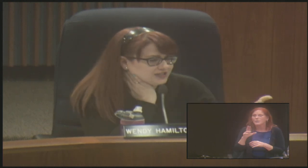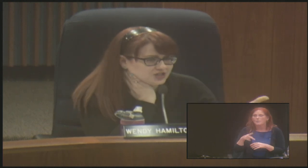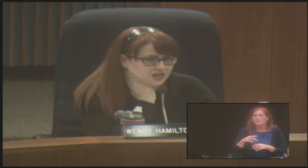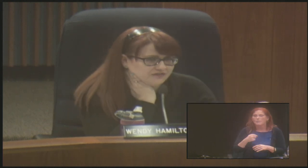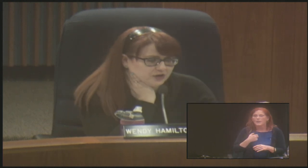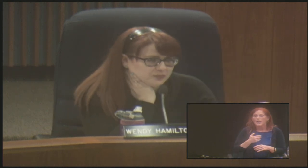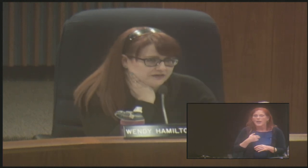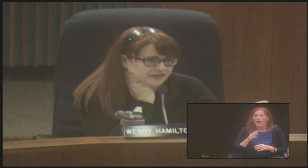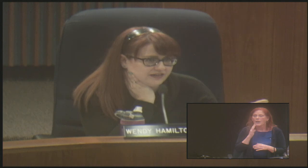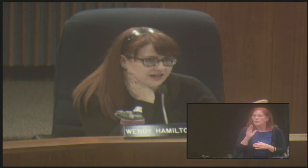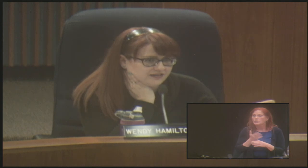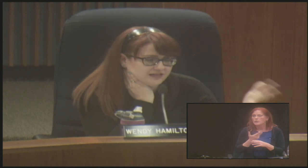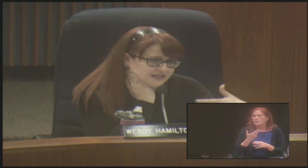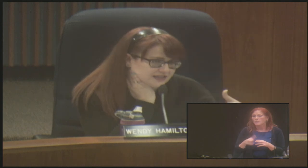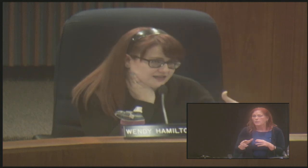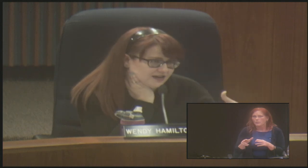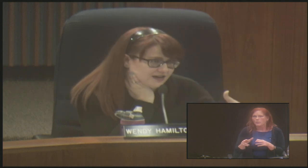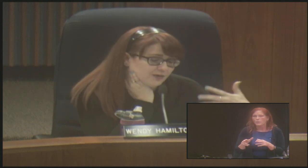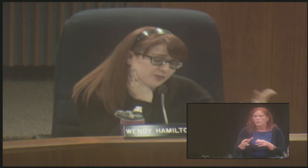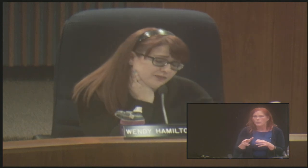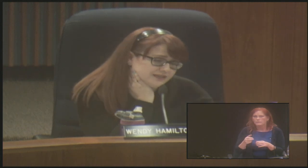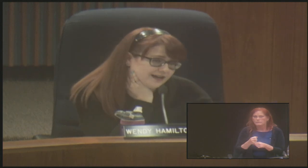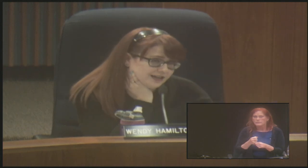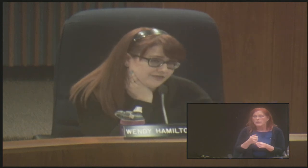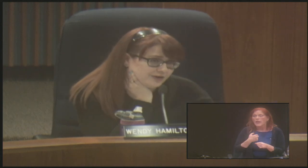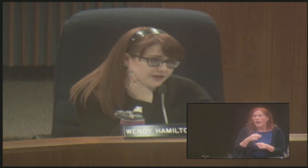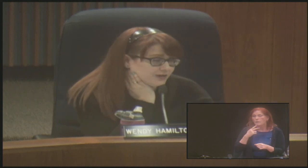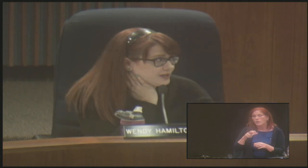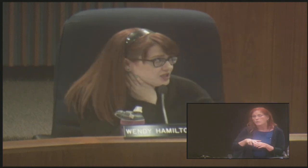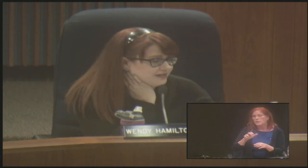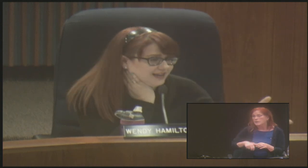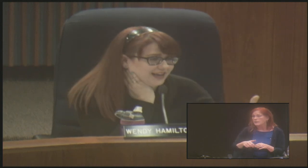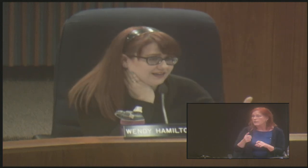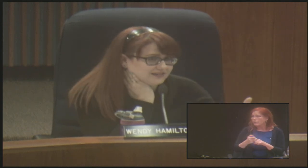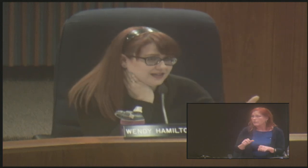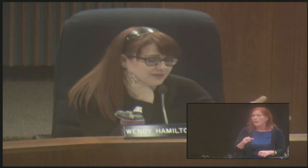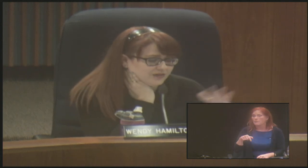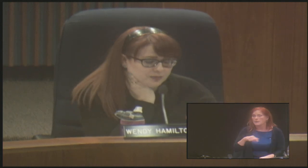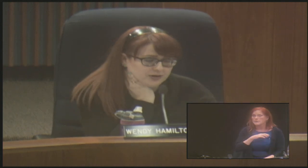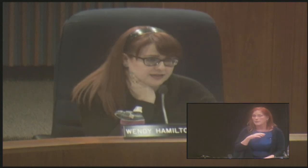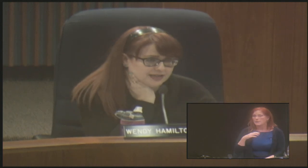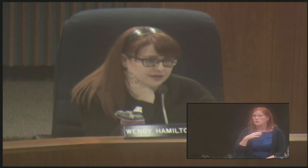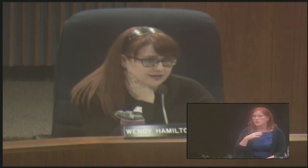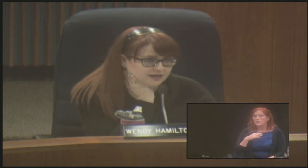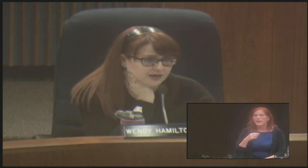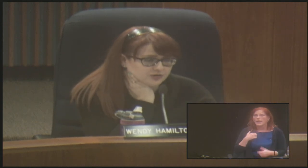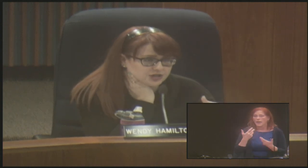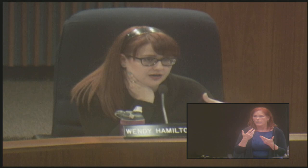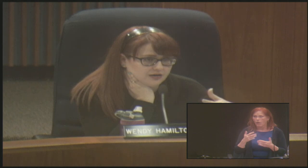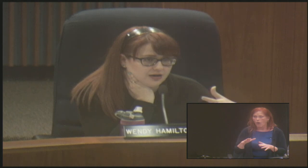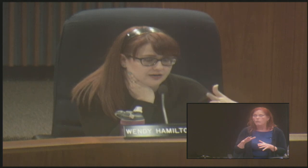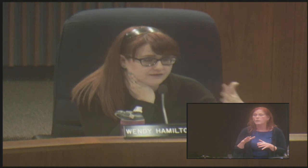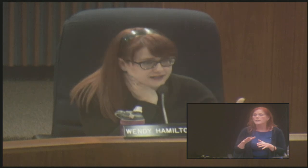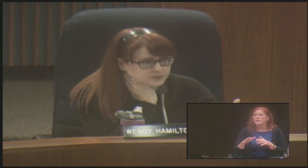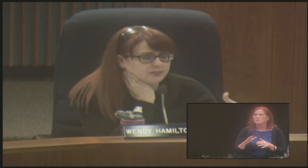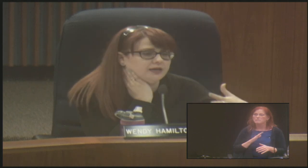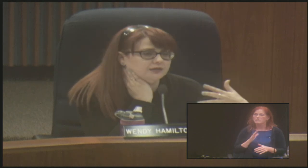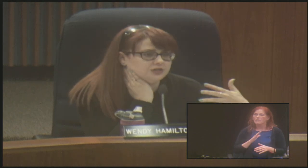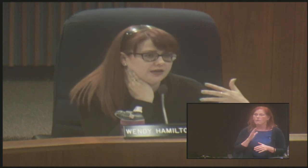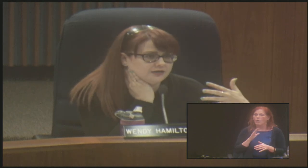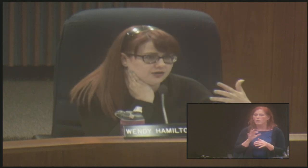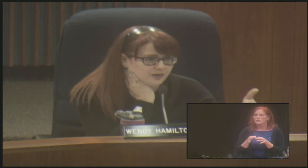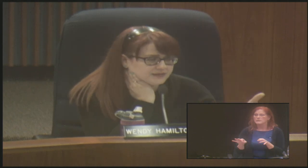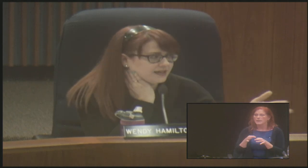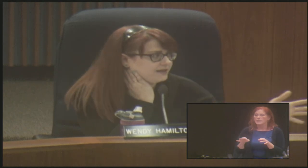will just share very briefly that this is, uh, I will be resigning from the commission and, um, I've prepared a statement that I will share on our Facebook